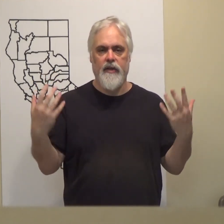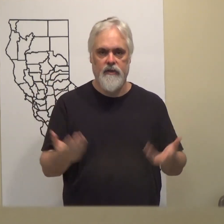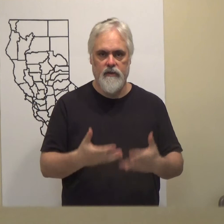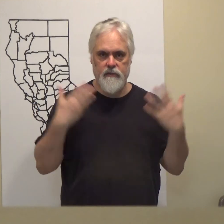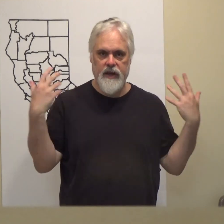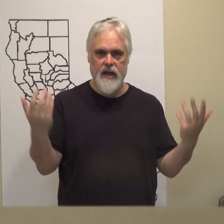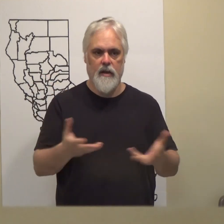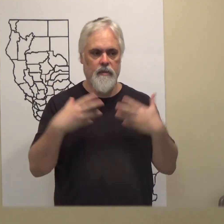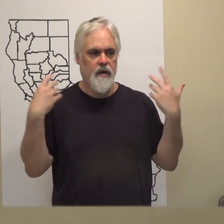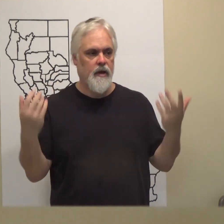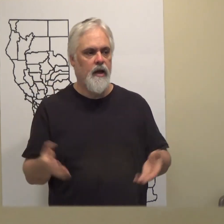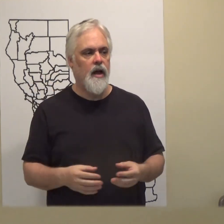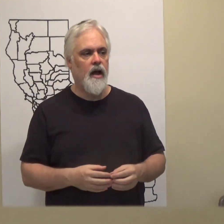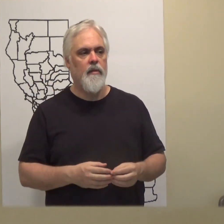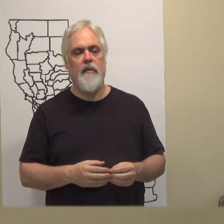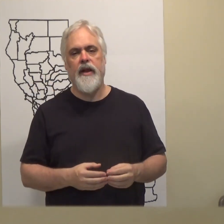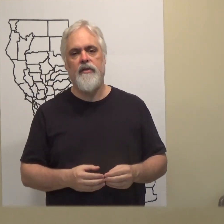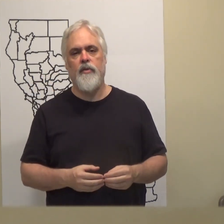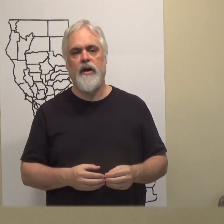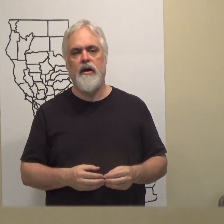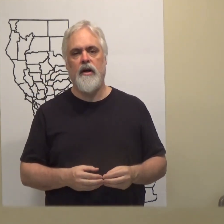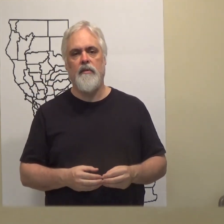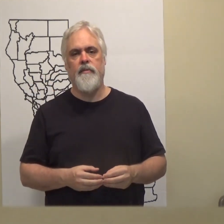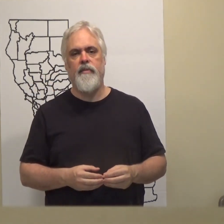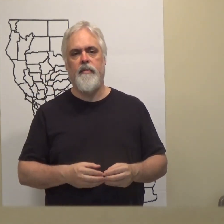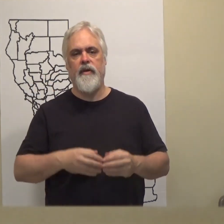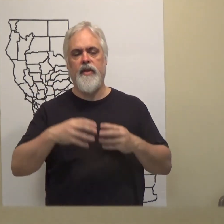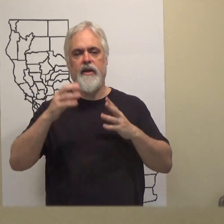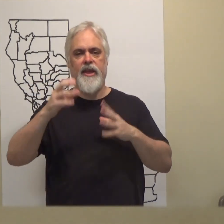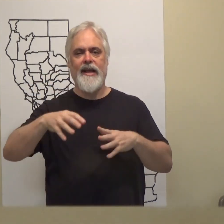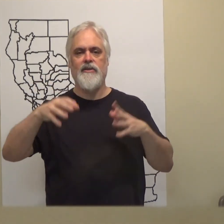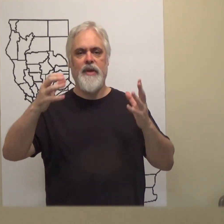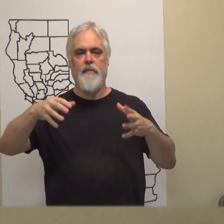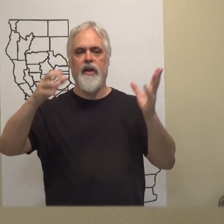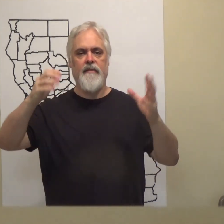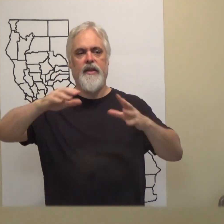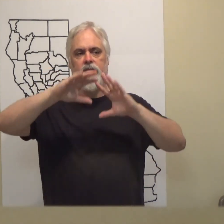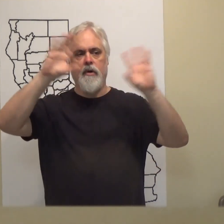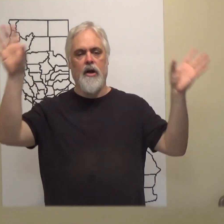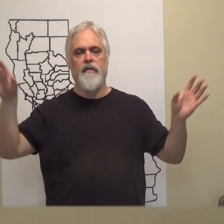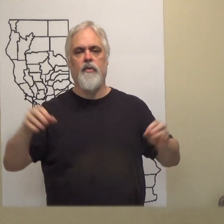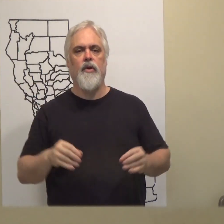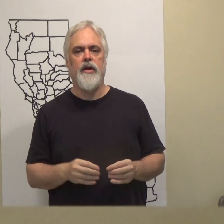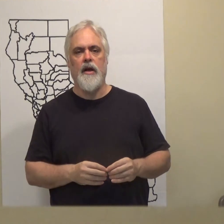this has become a place where things, people, everything from all over the world come.